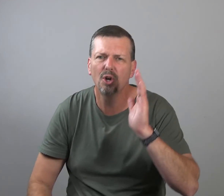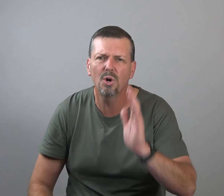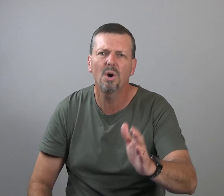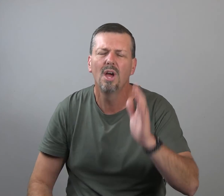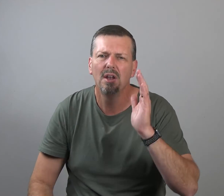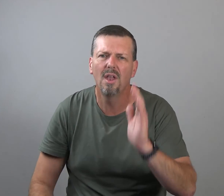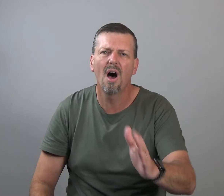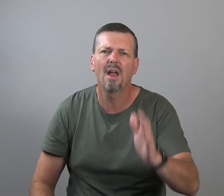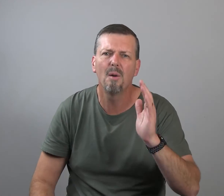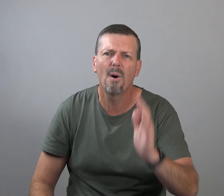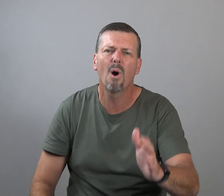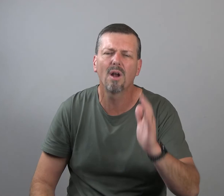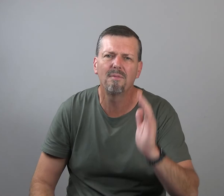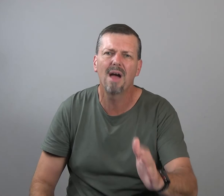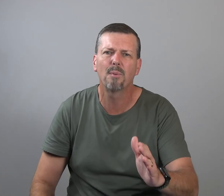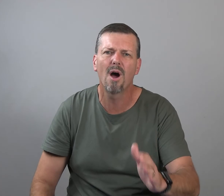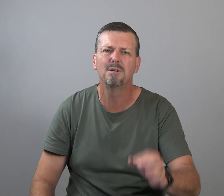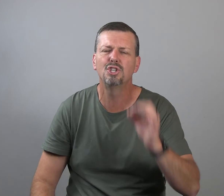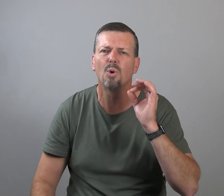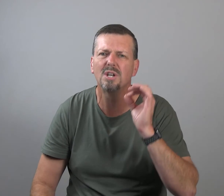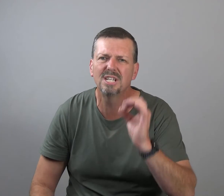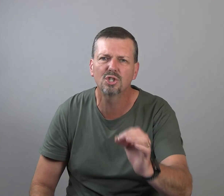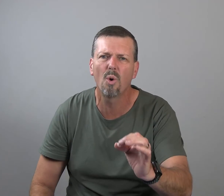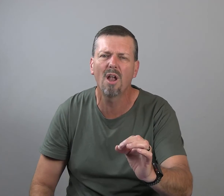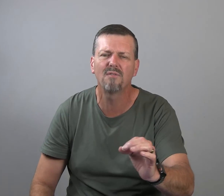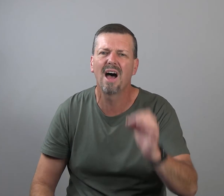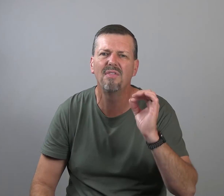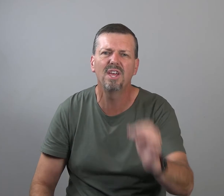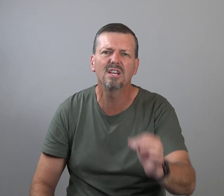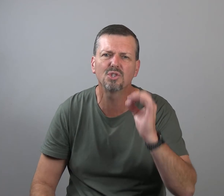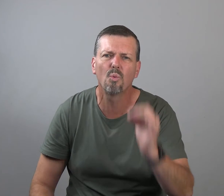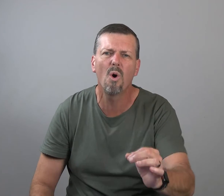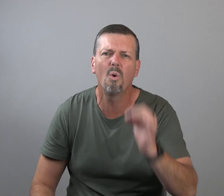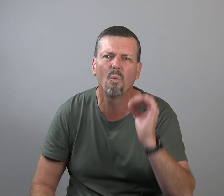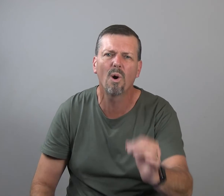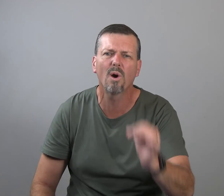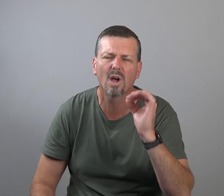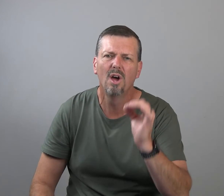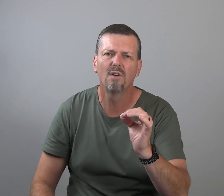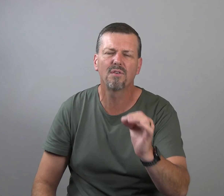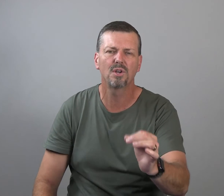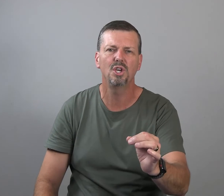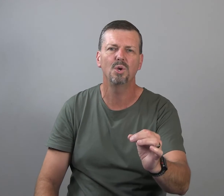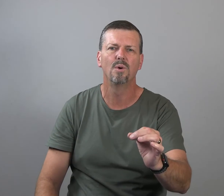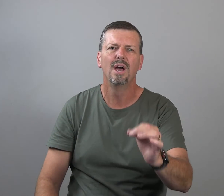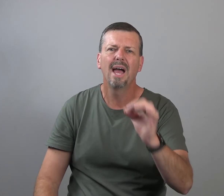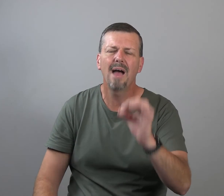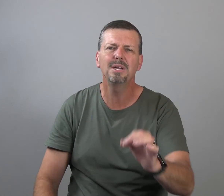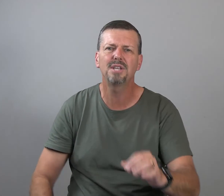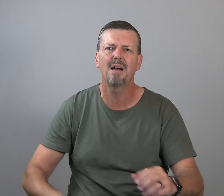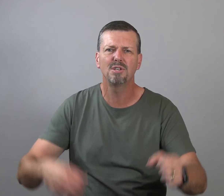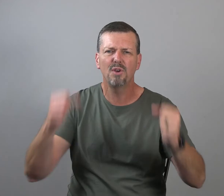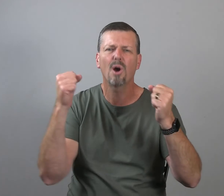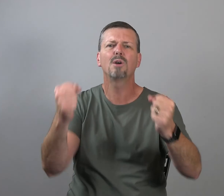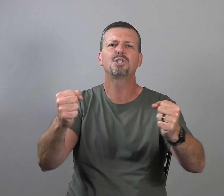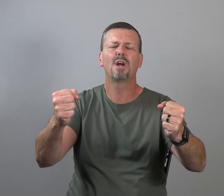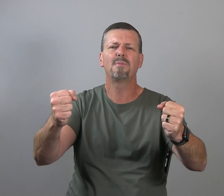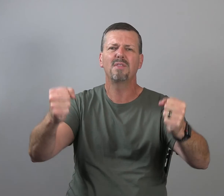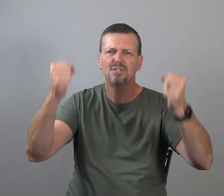You're not a part of that promise. You are disqualified. This won't work for you. How many times have you heard something that